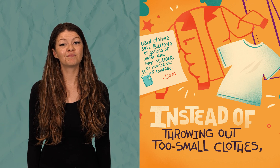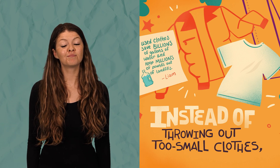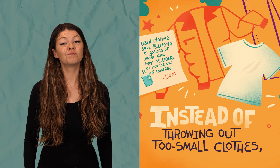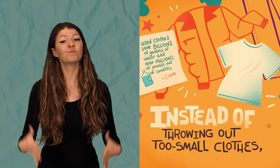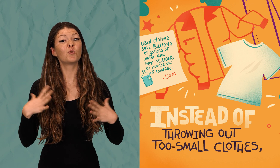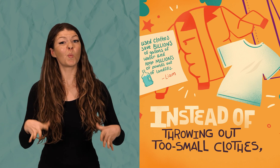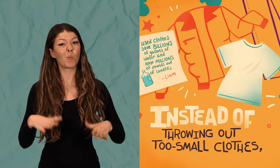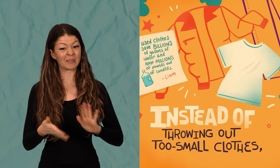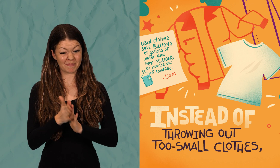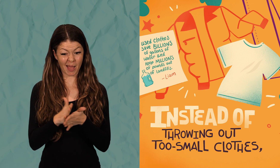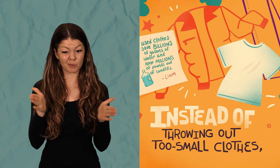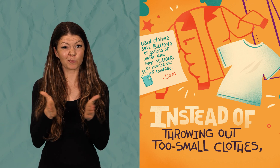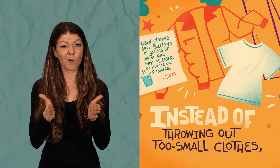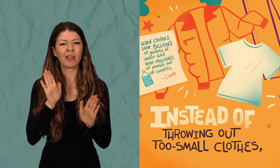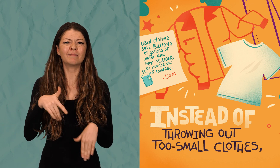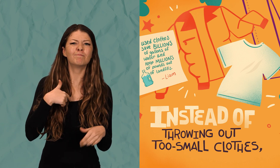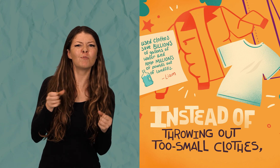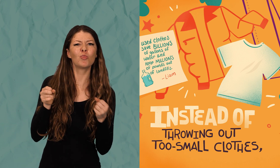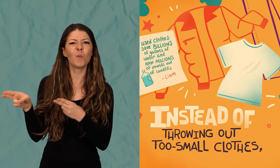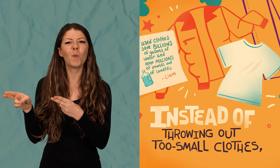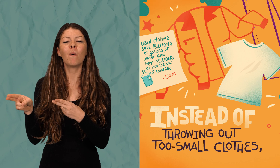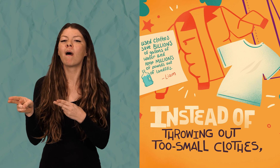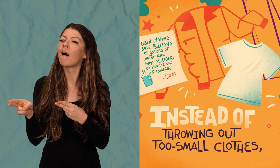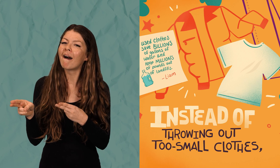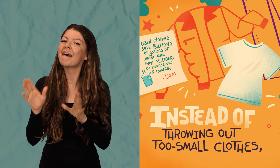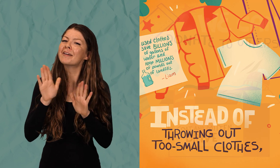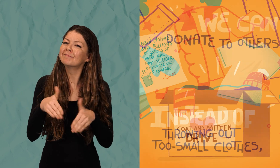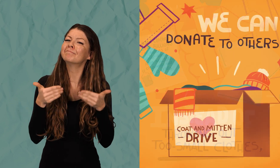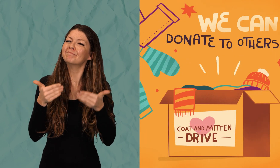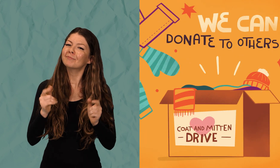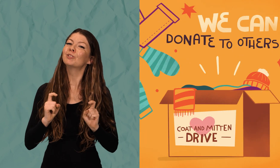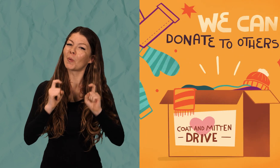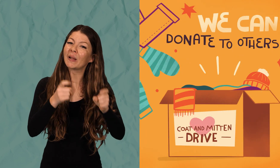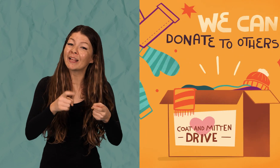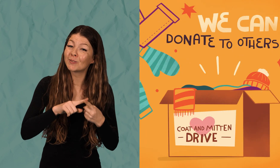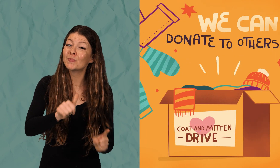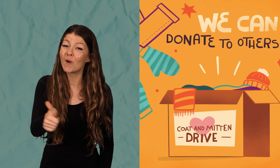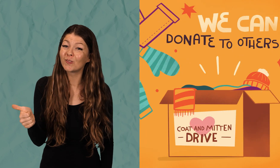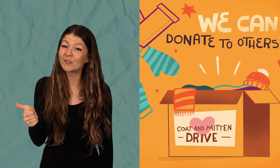Instead of throwing out too small clothes, we can donate them to others.